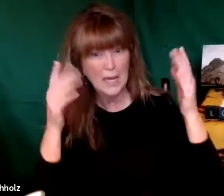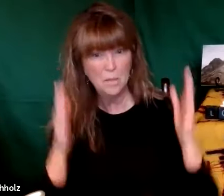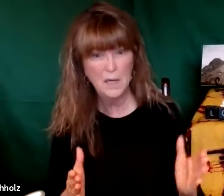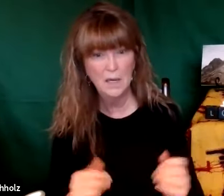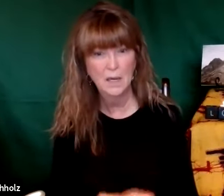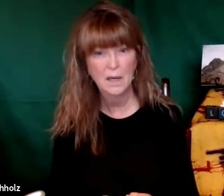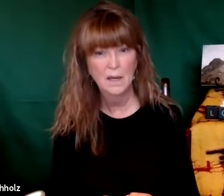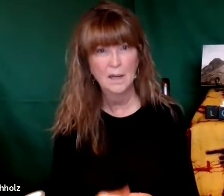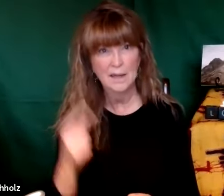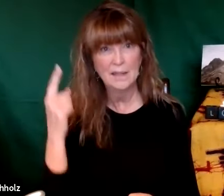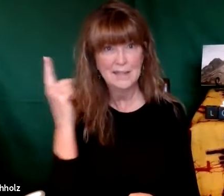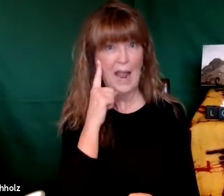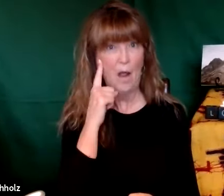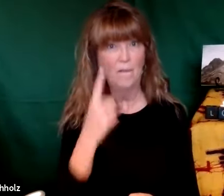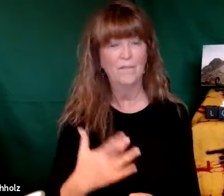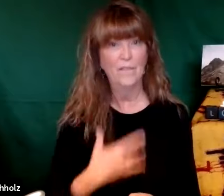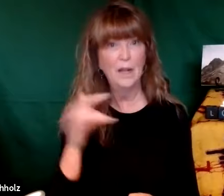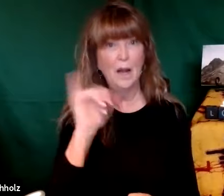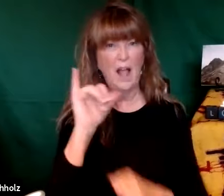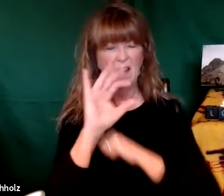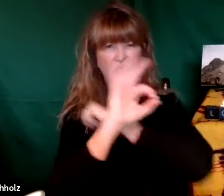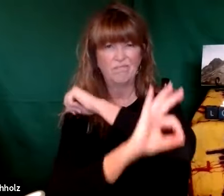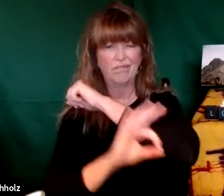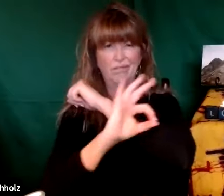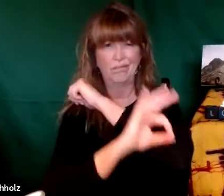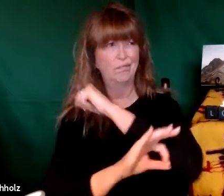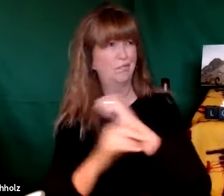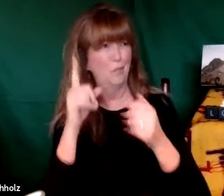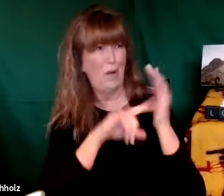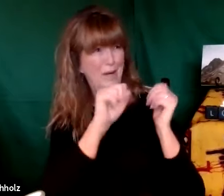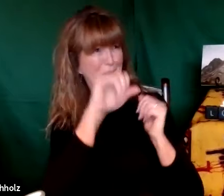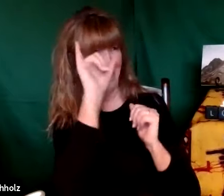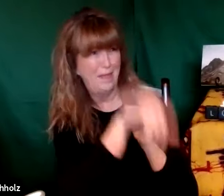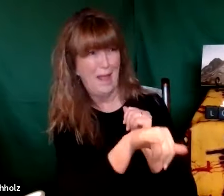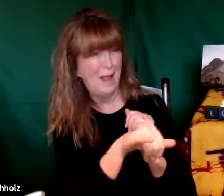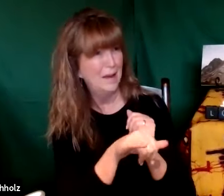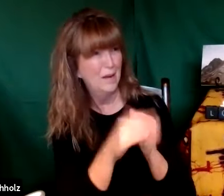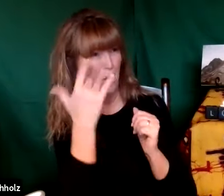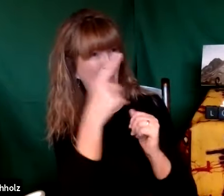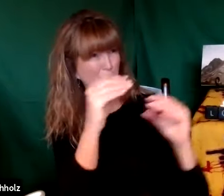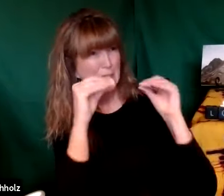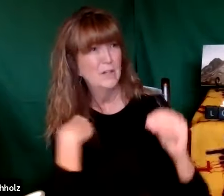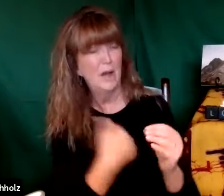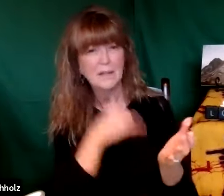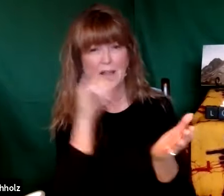reaction as humans is what that sounds like a real foreign idea